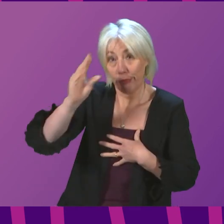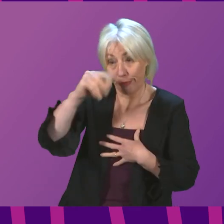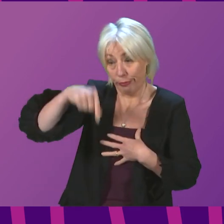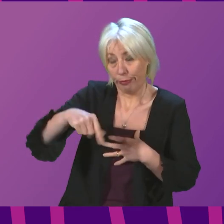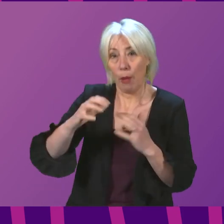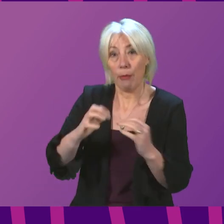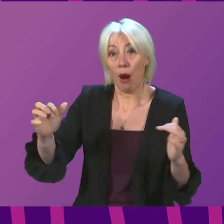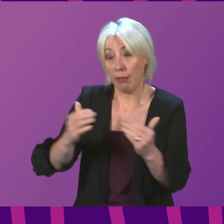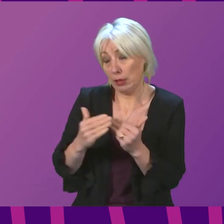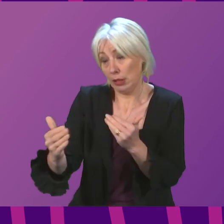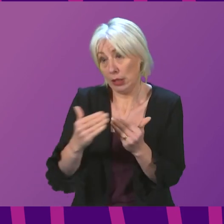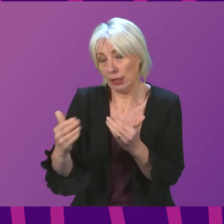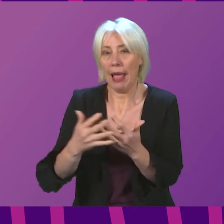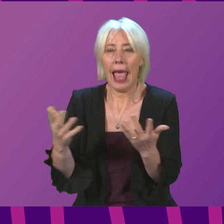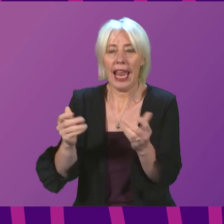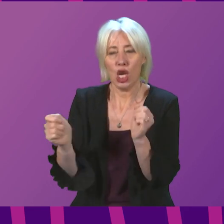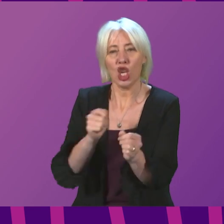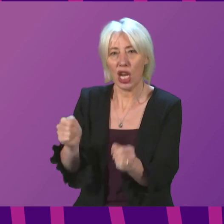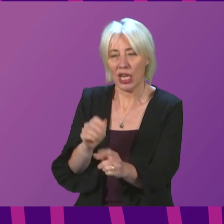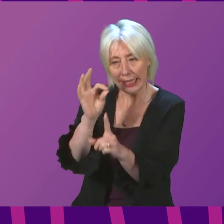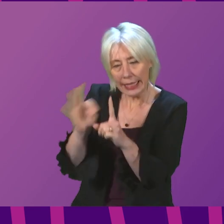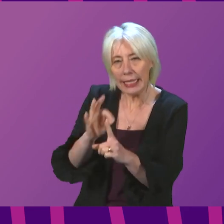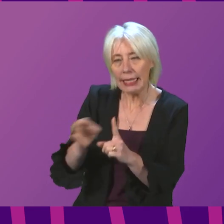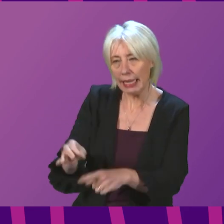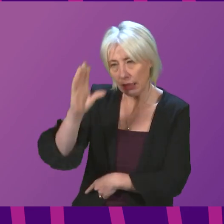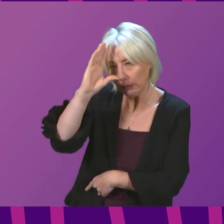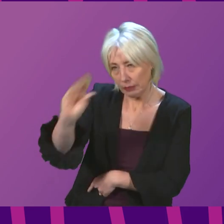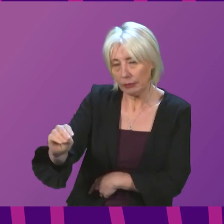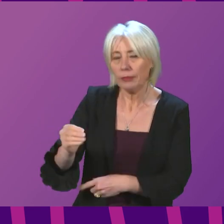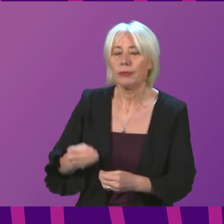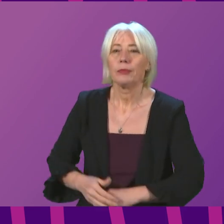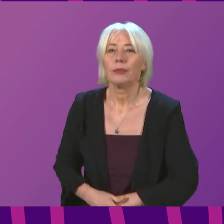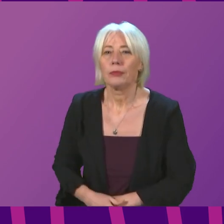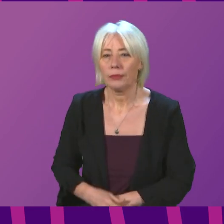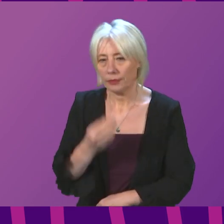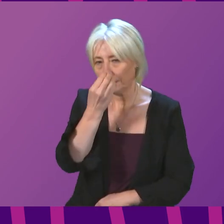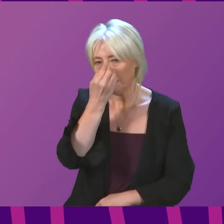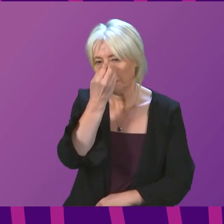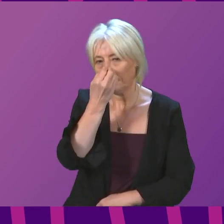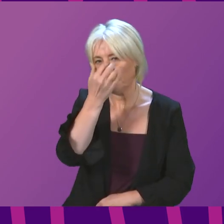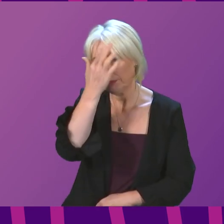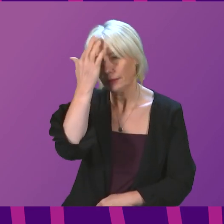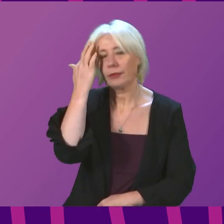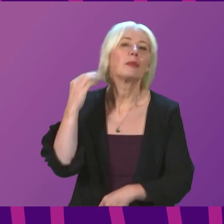around the detail of any changes that we do decide on and propose. Douglas Ross.